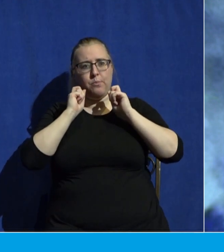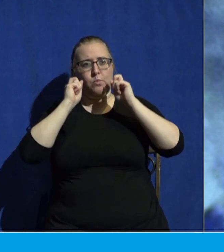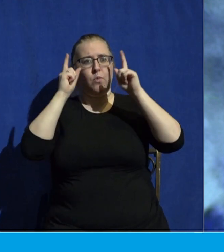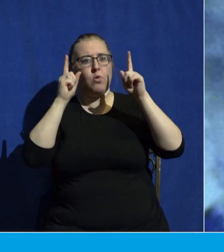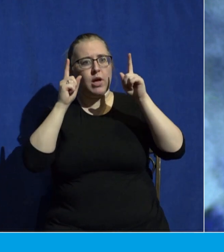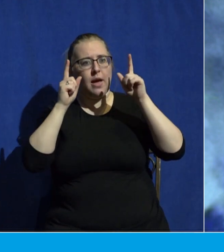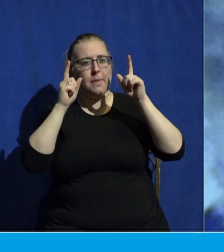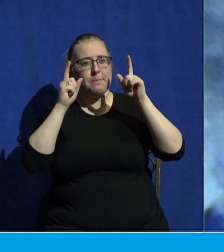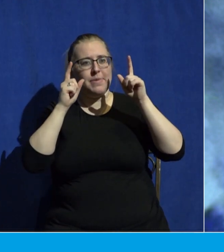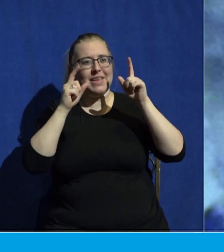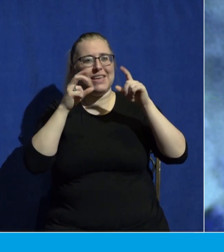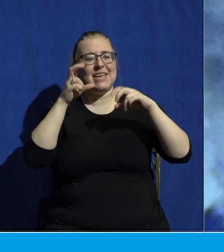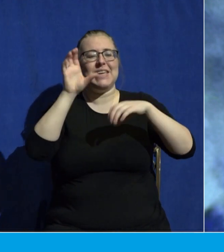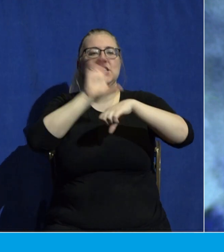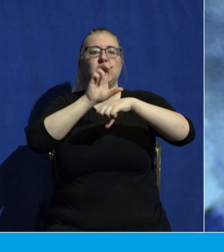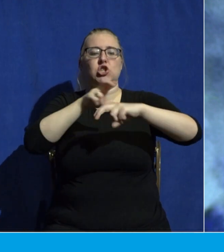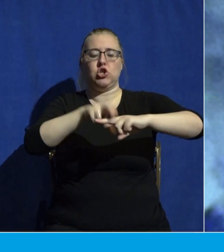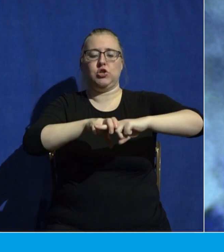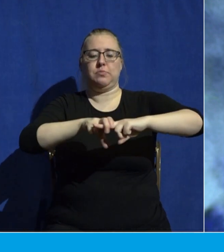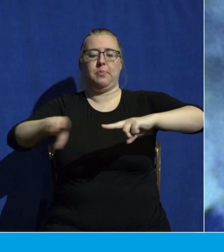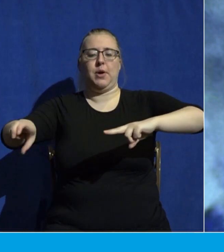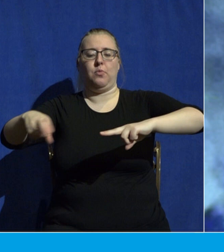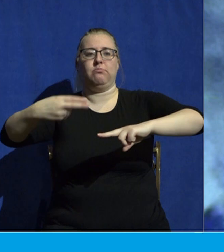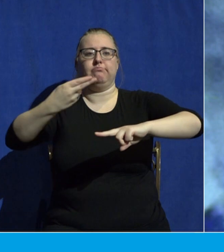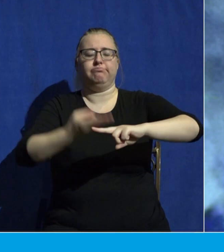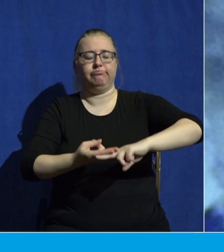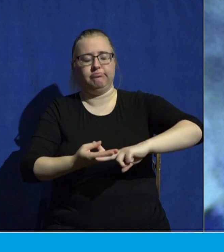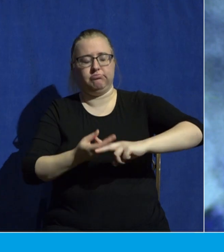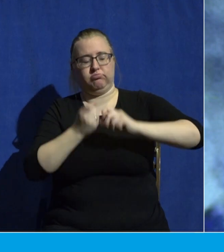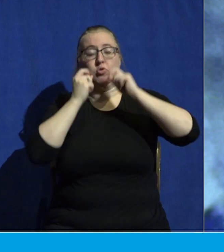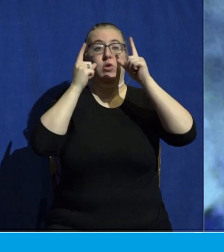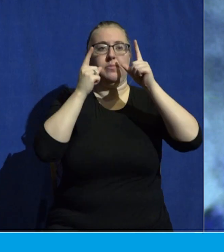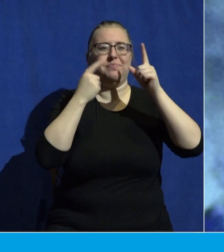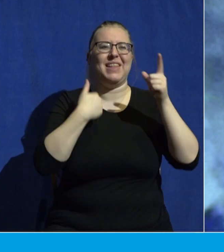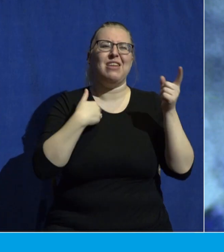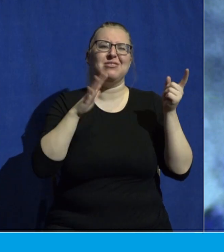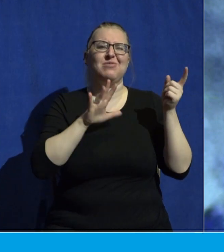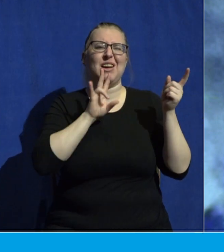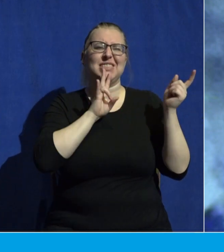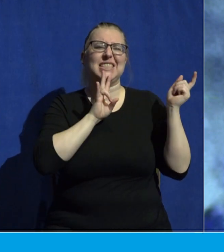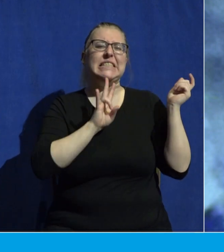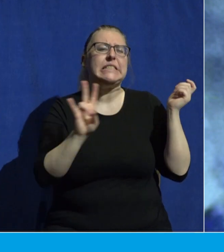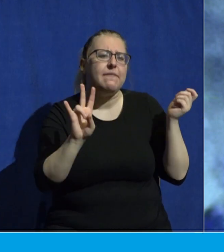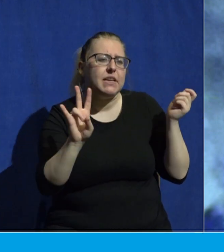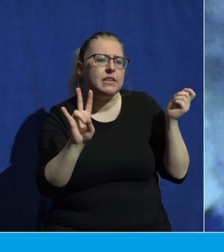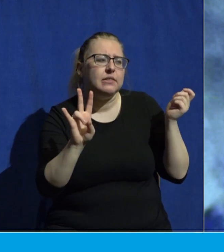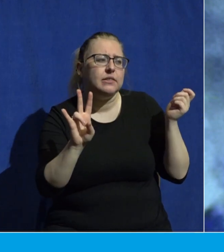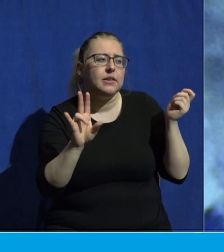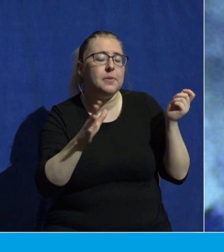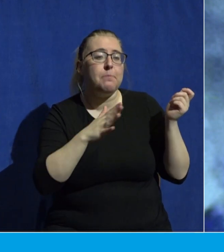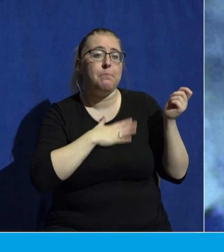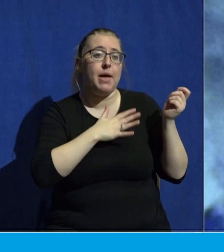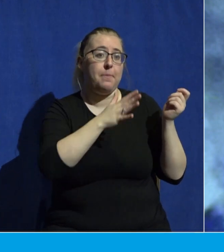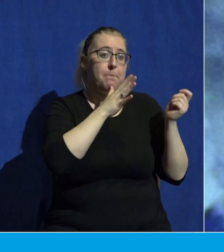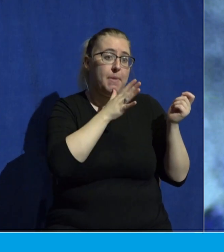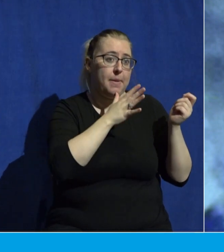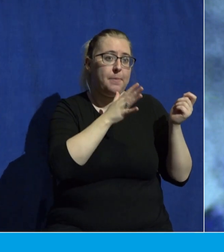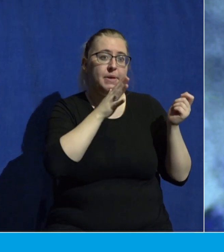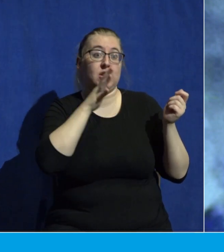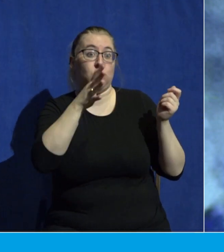pew, in a church pew. I was about seven years old, and my mom and my grandmother had taken me and my brother,